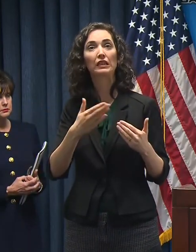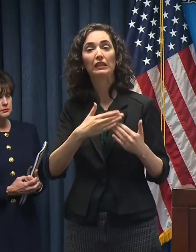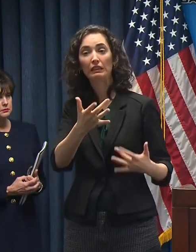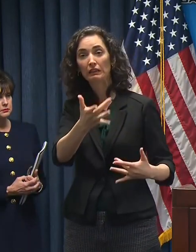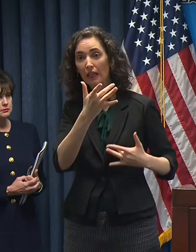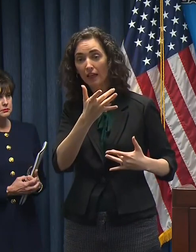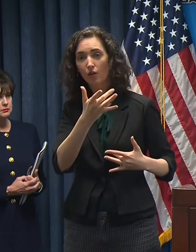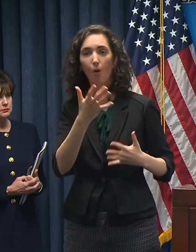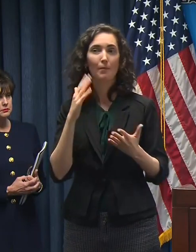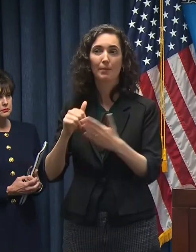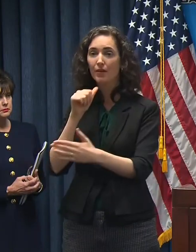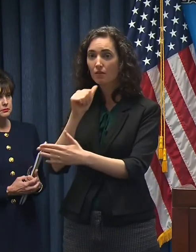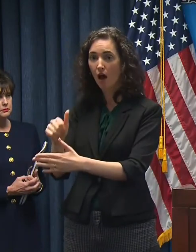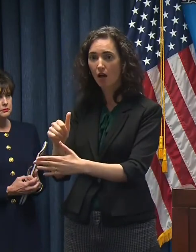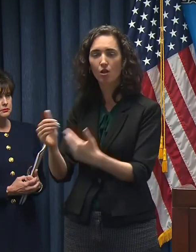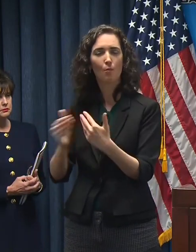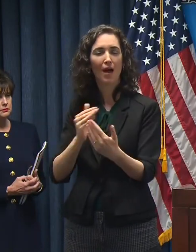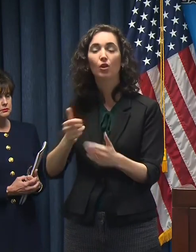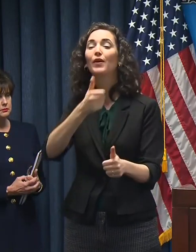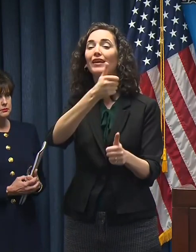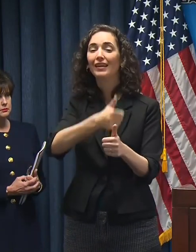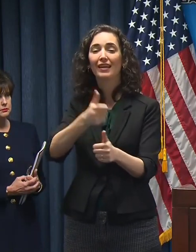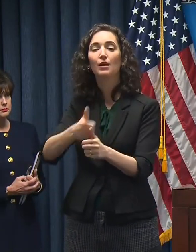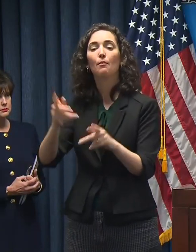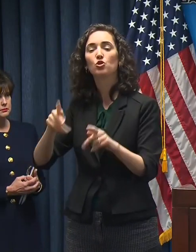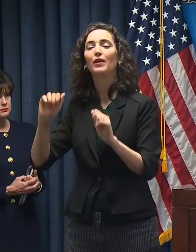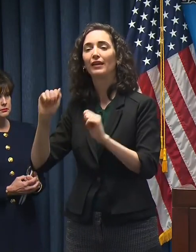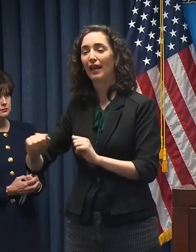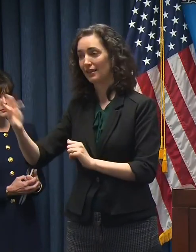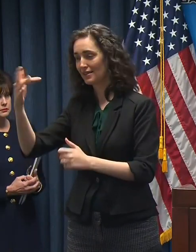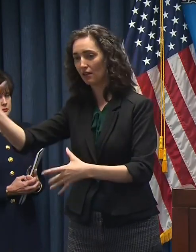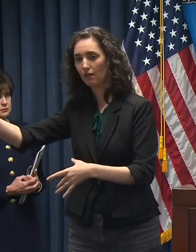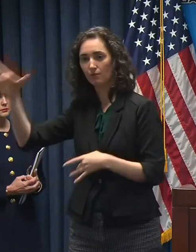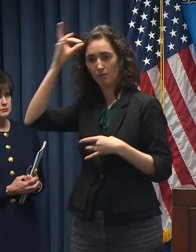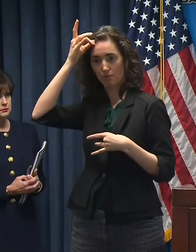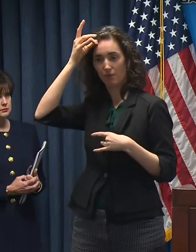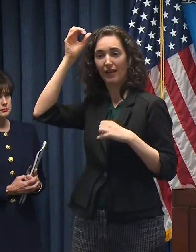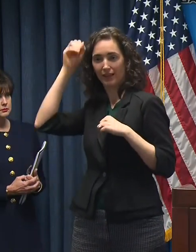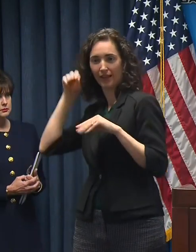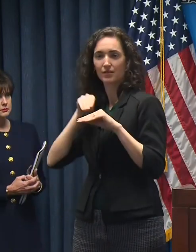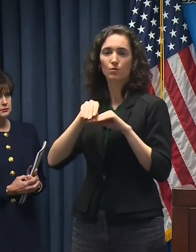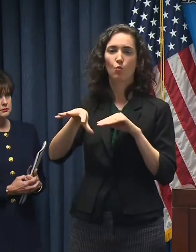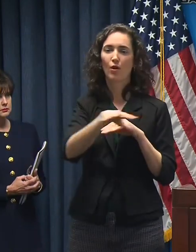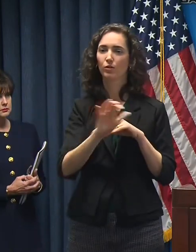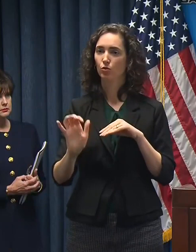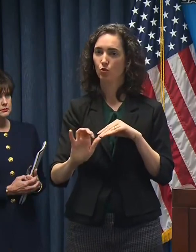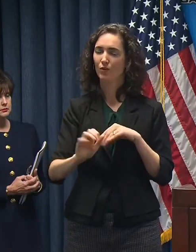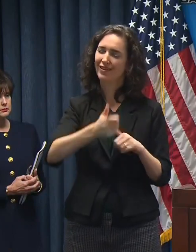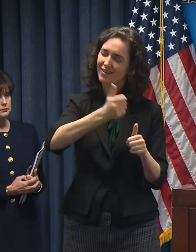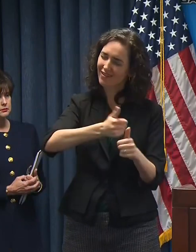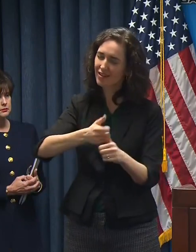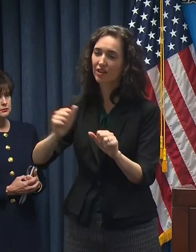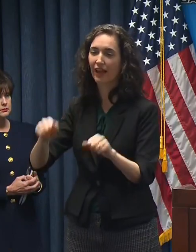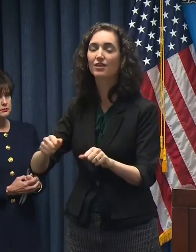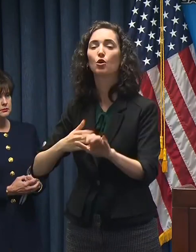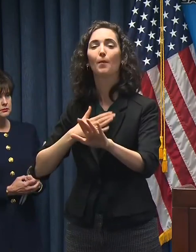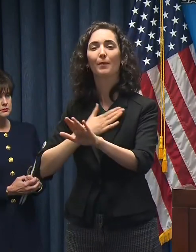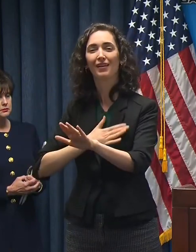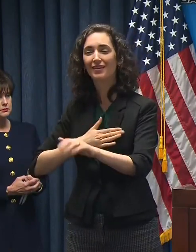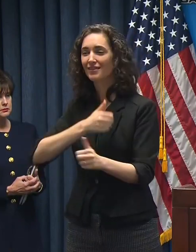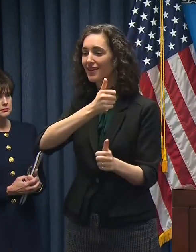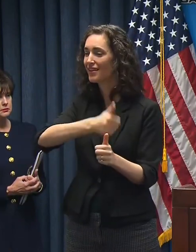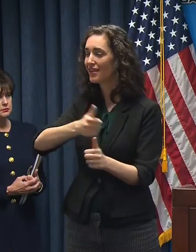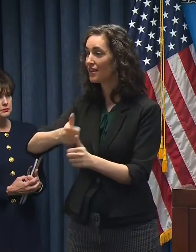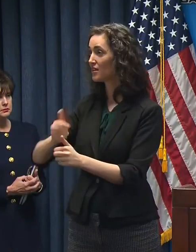every person is capable of contracting and spreading this infection. So we need everyone to adhere to the